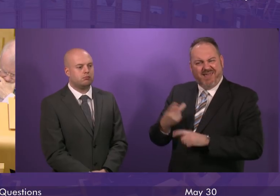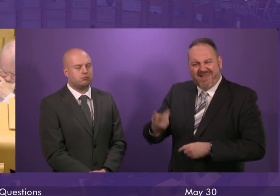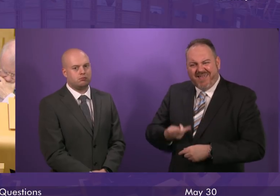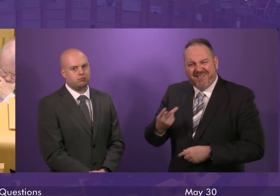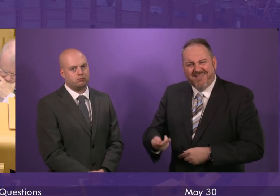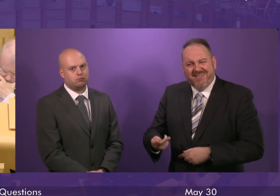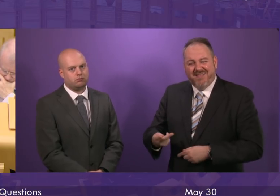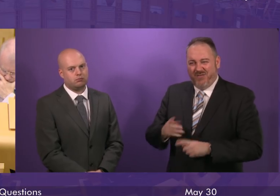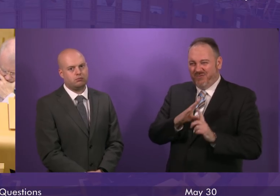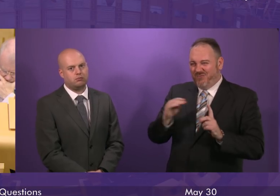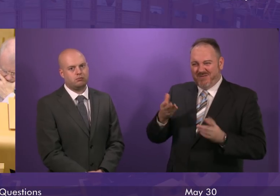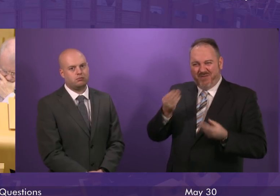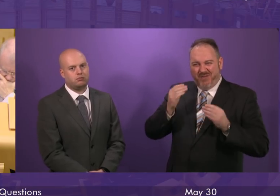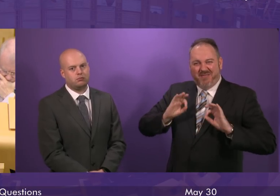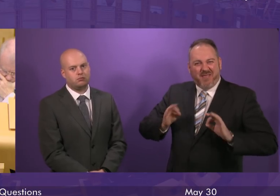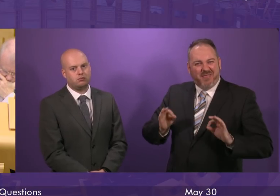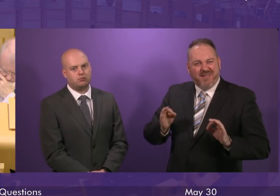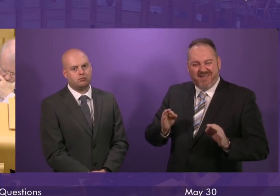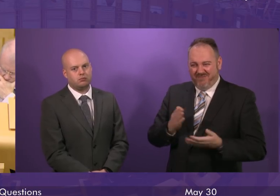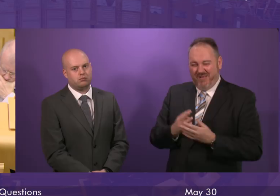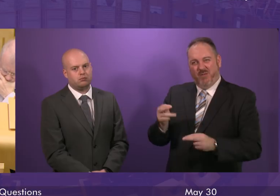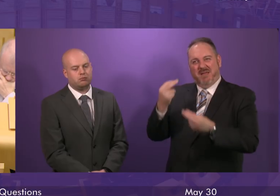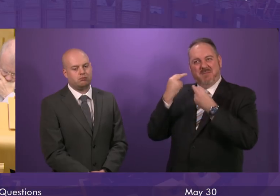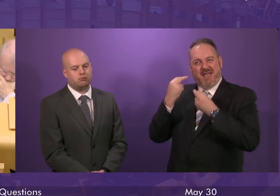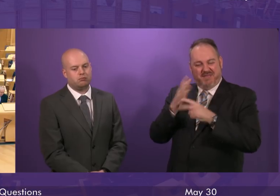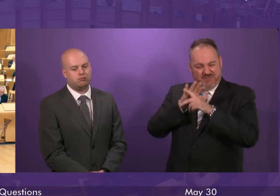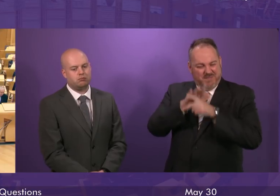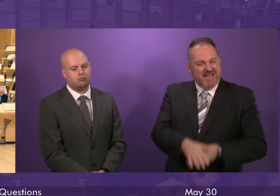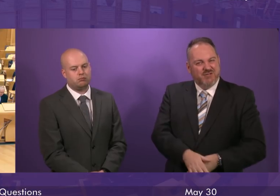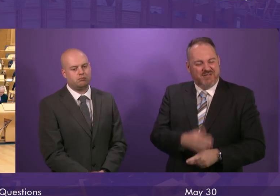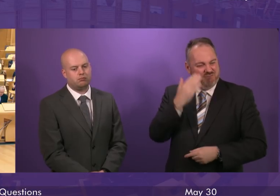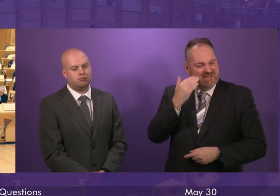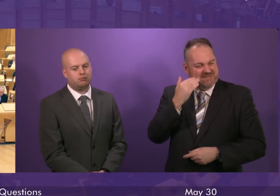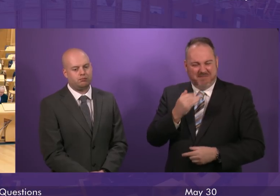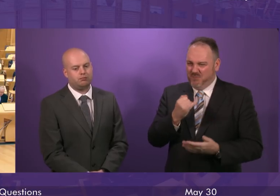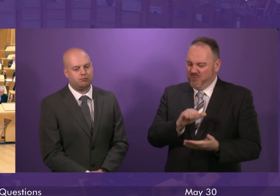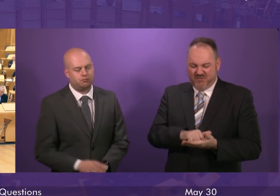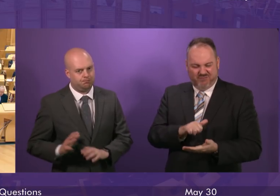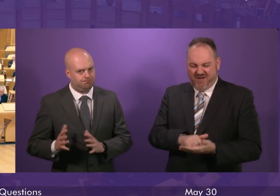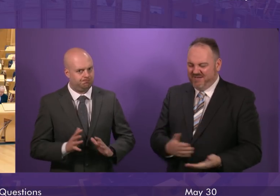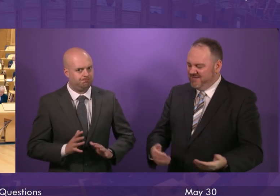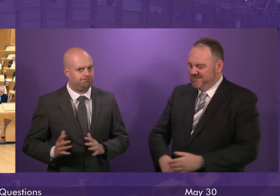week's election that their hostility towards immigrants was roundly and rightly rejected? First Minister.